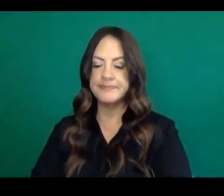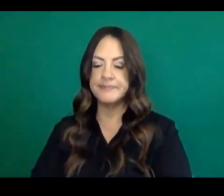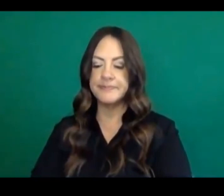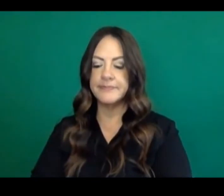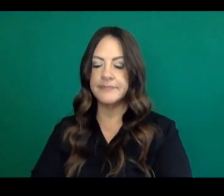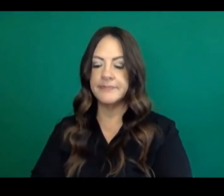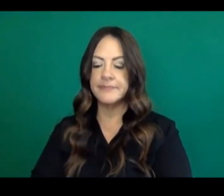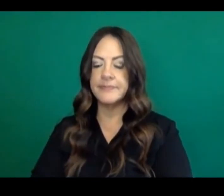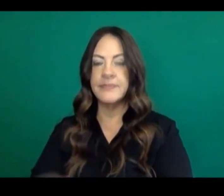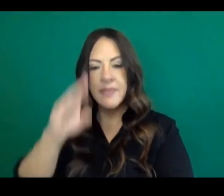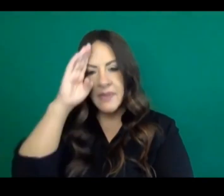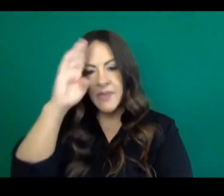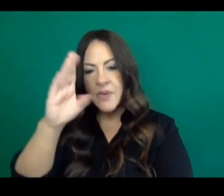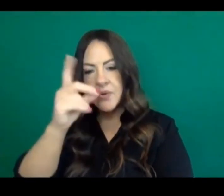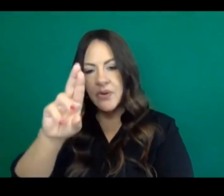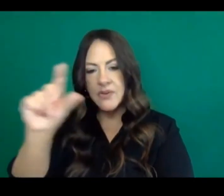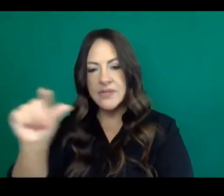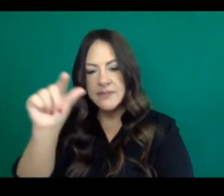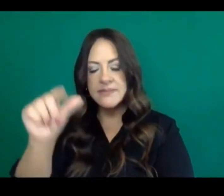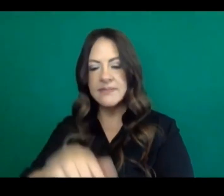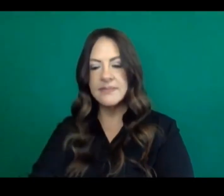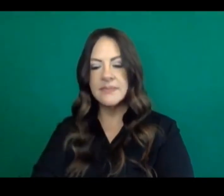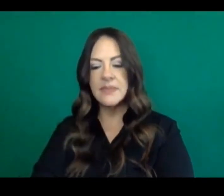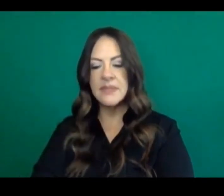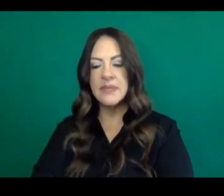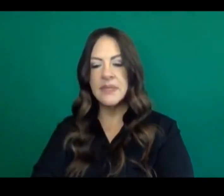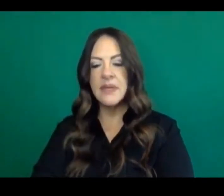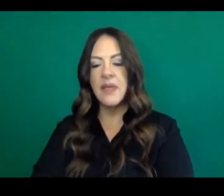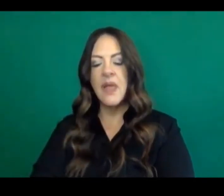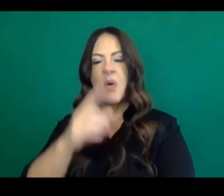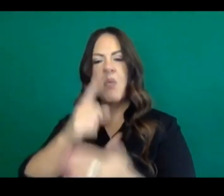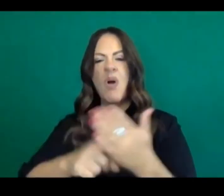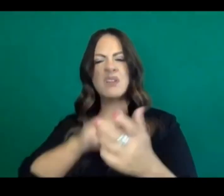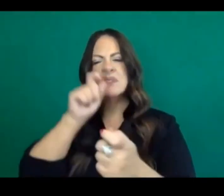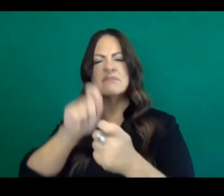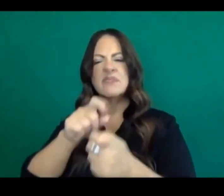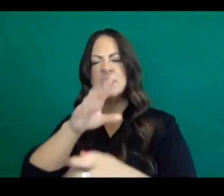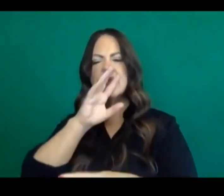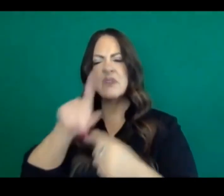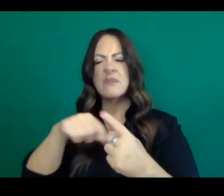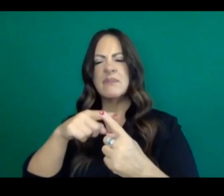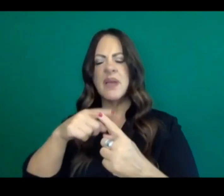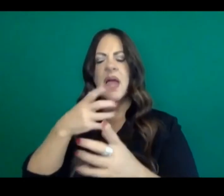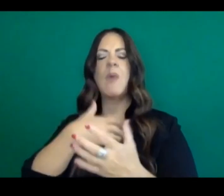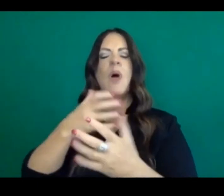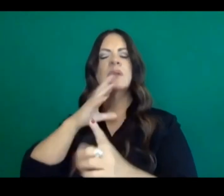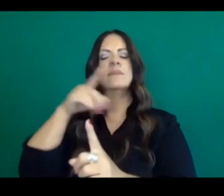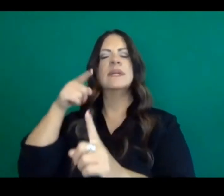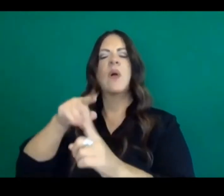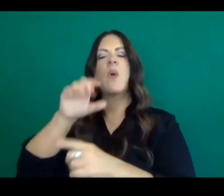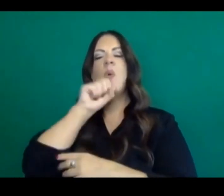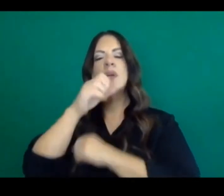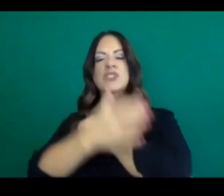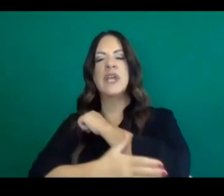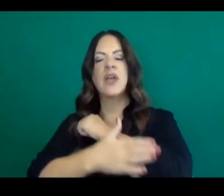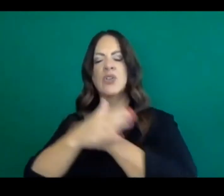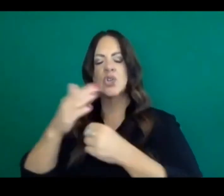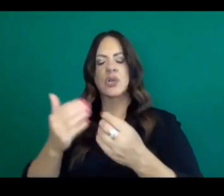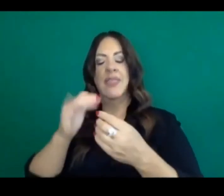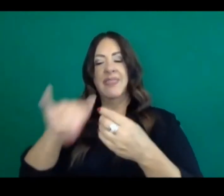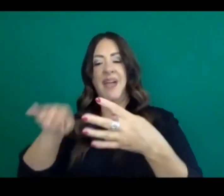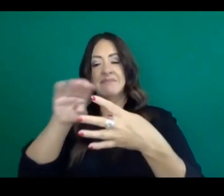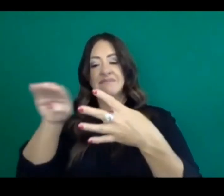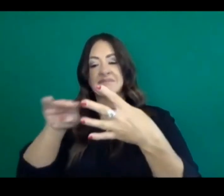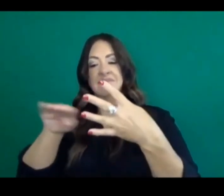Hey, Dr. Gally, thanks for taking our questions. One specifically about Orange County, uh, under the new tiered system, it looks like the